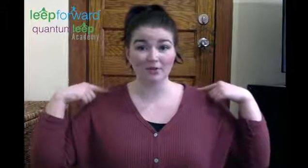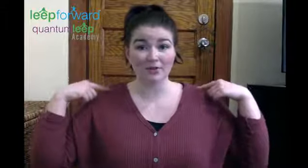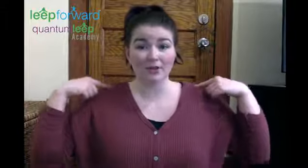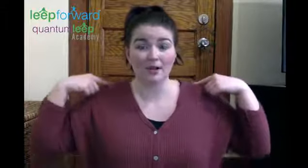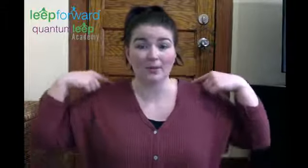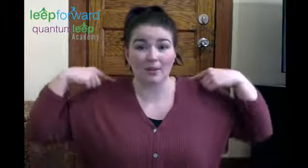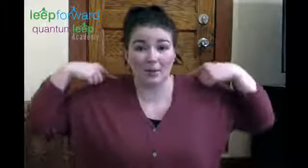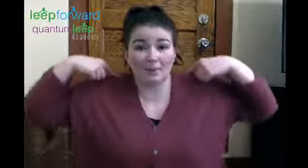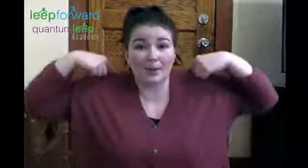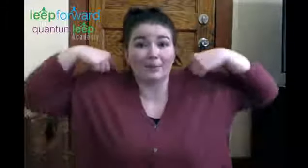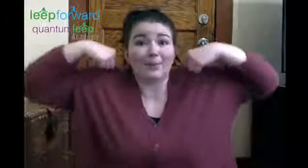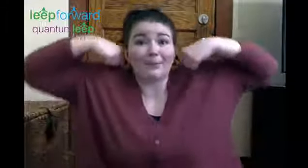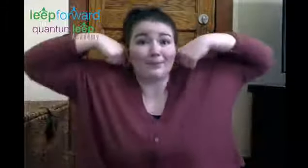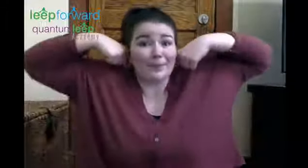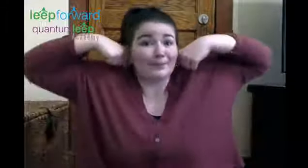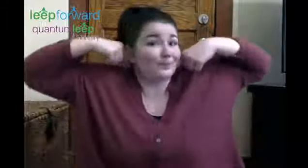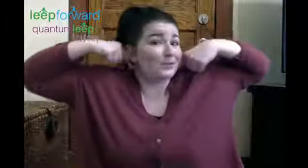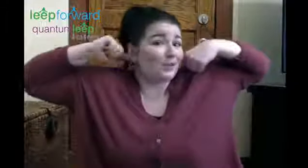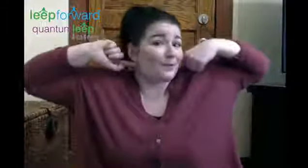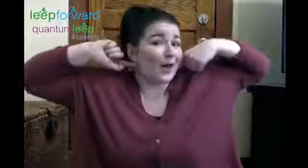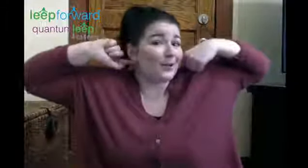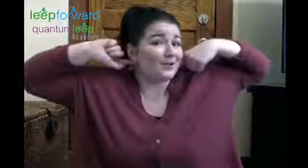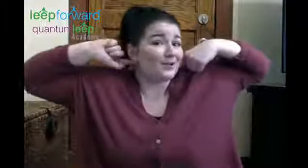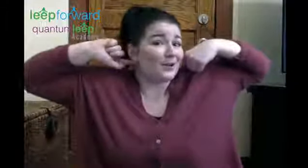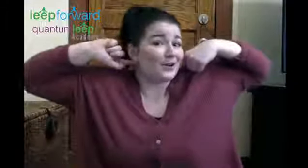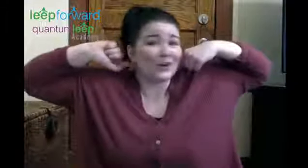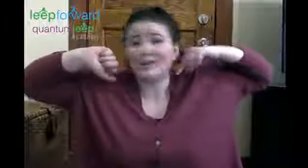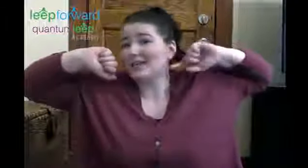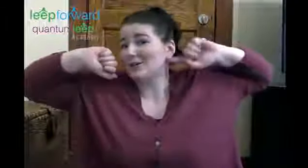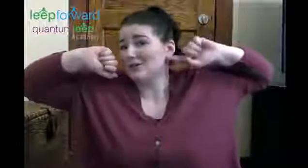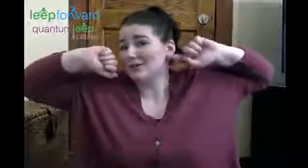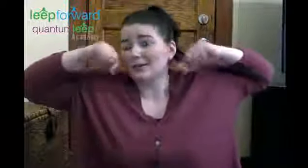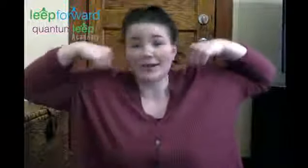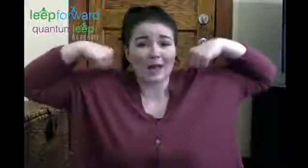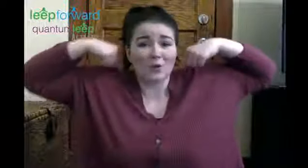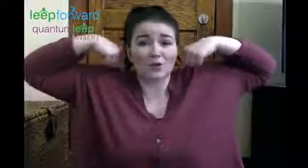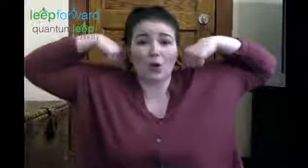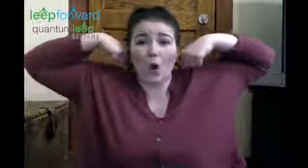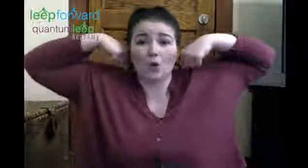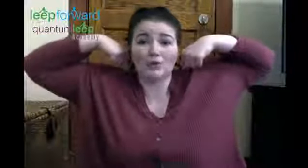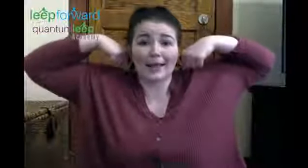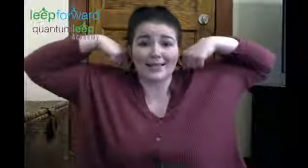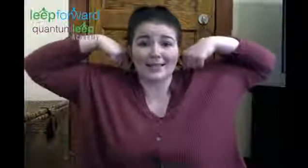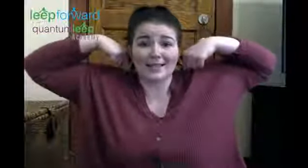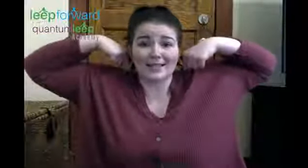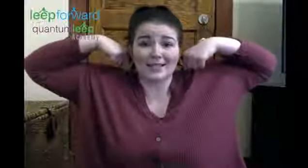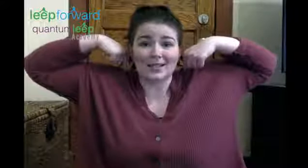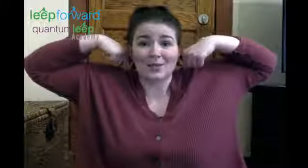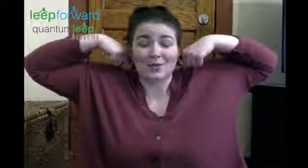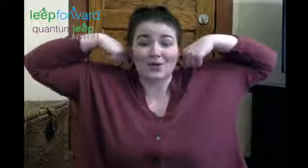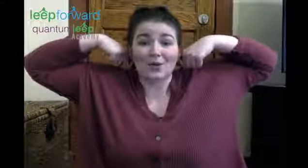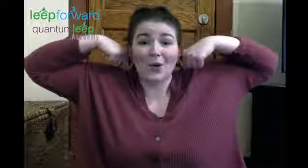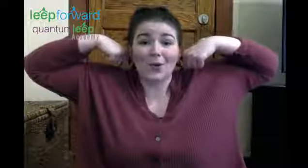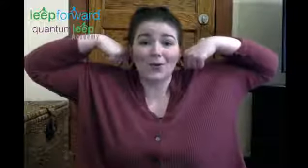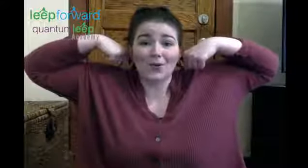and bring them up, up, up, up to the bottom of our ears. We're going to hold like this. We're going to hold,